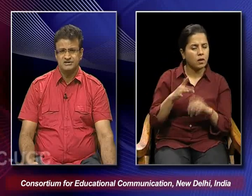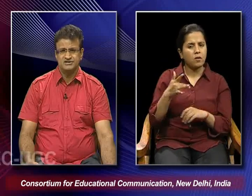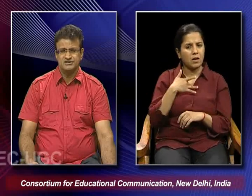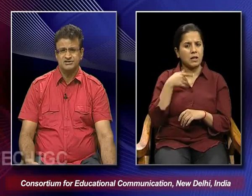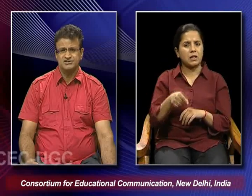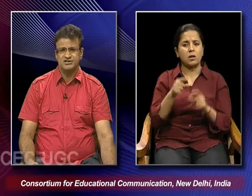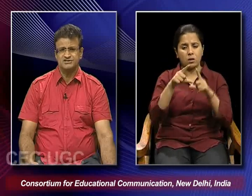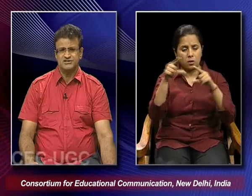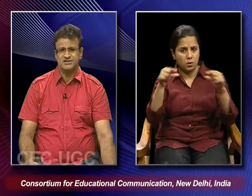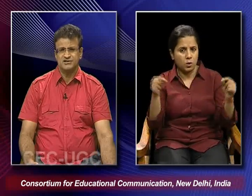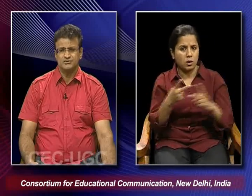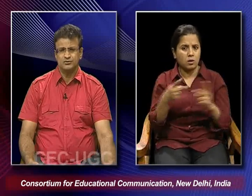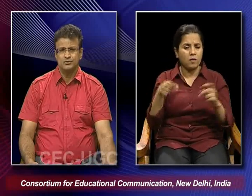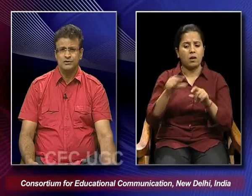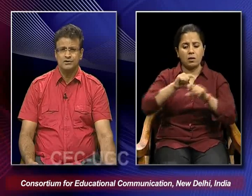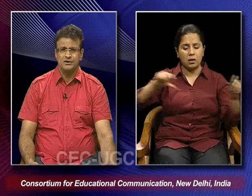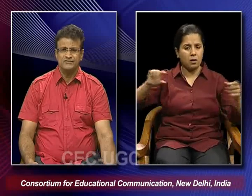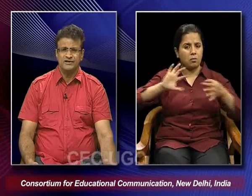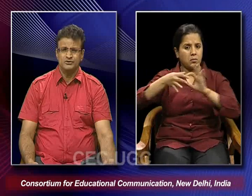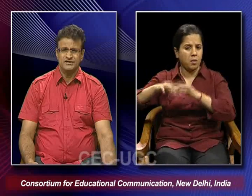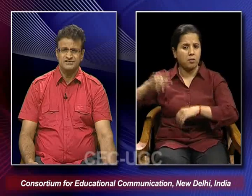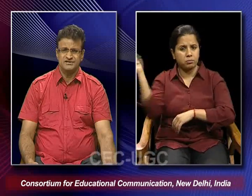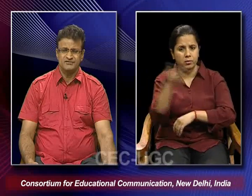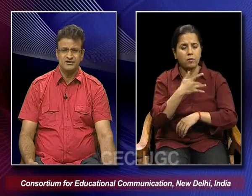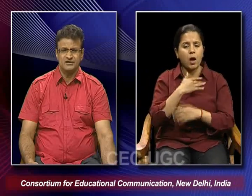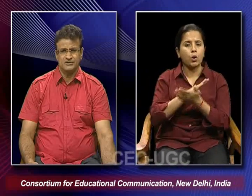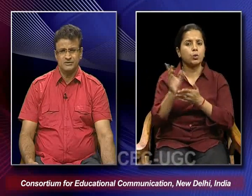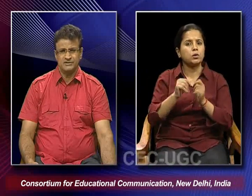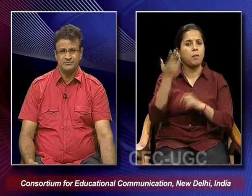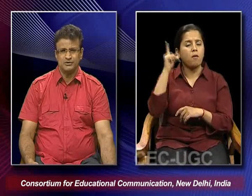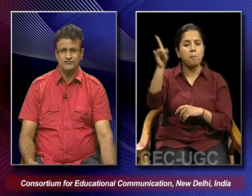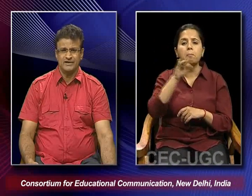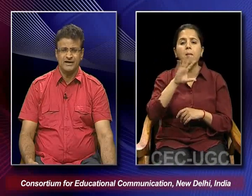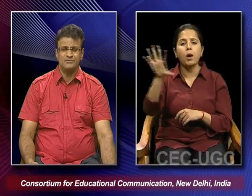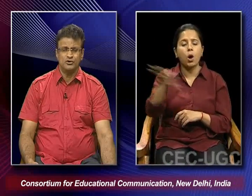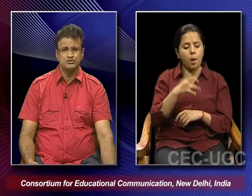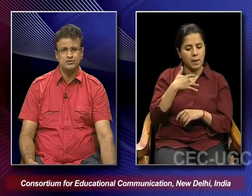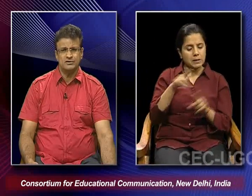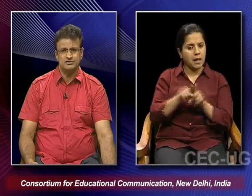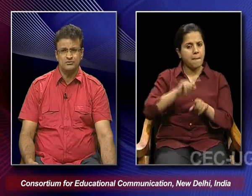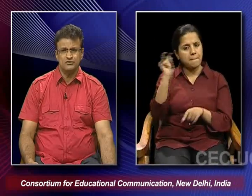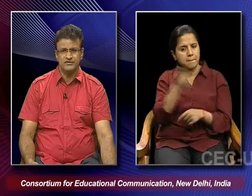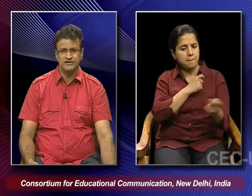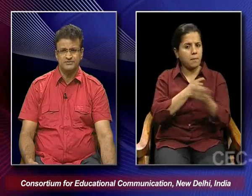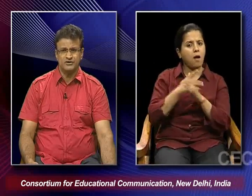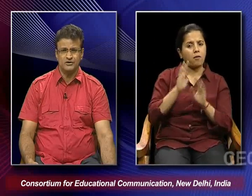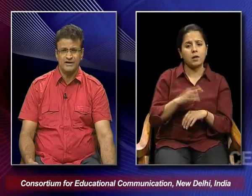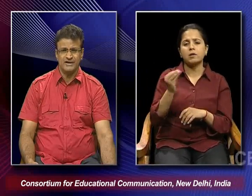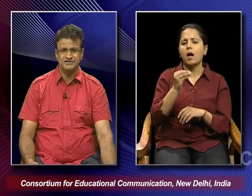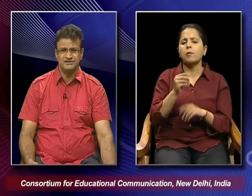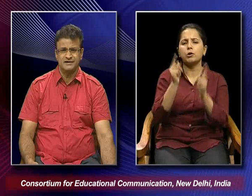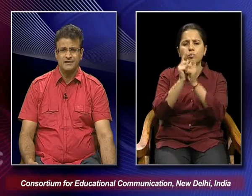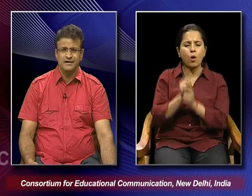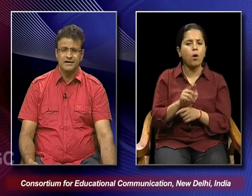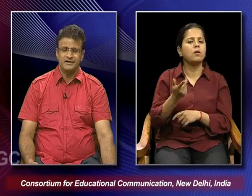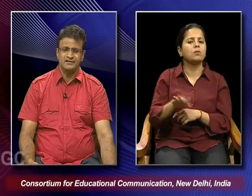leashes and chains, etcetera, to feel Hussein's travel during that point of time. And also a small fair is being organized.